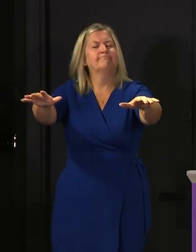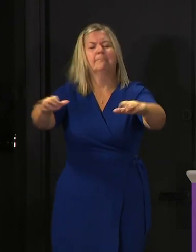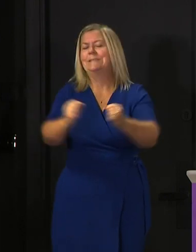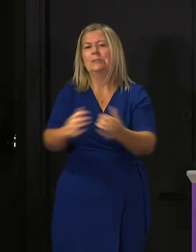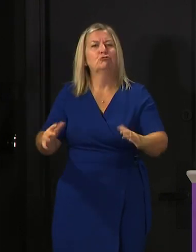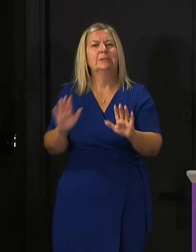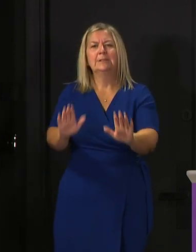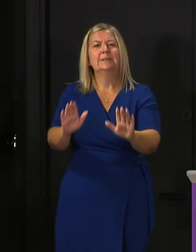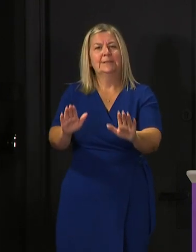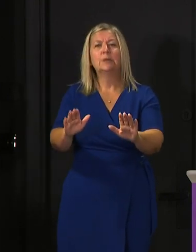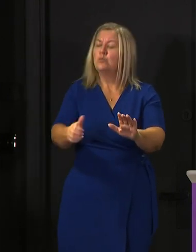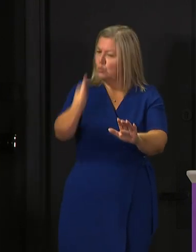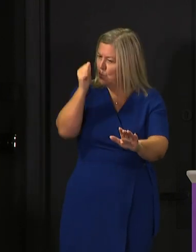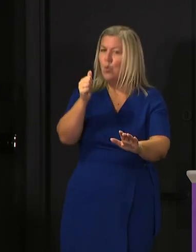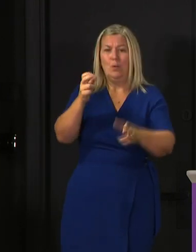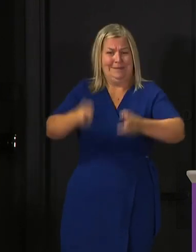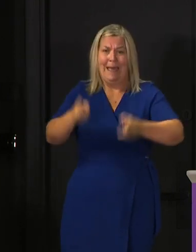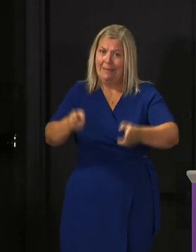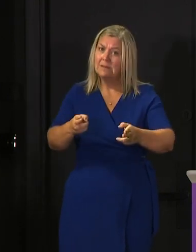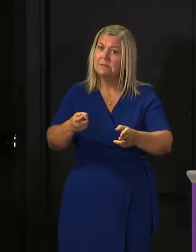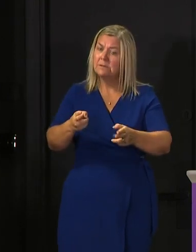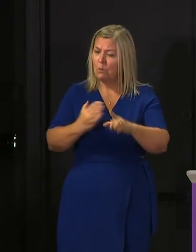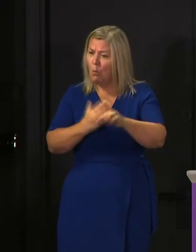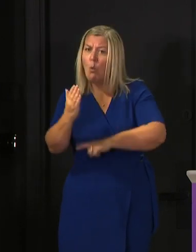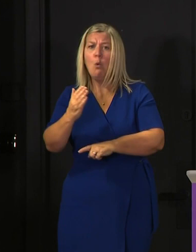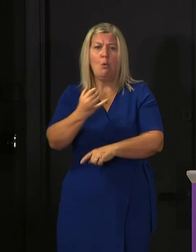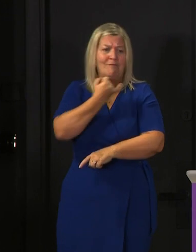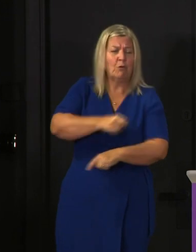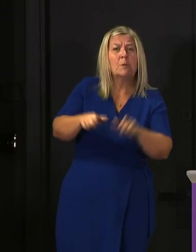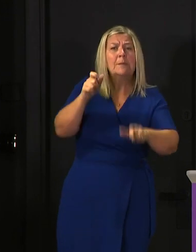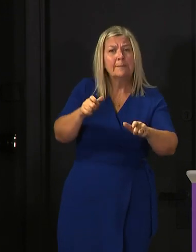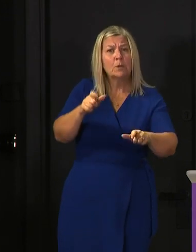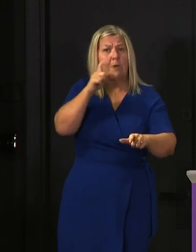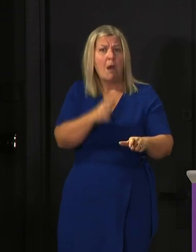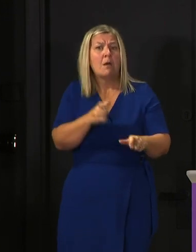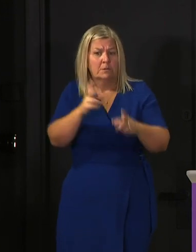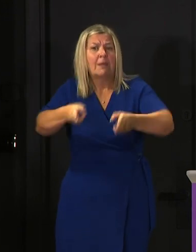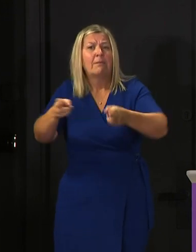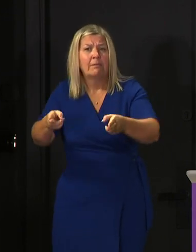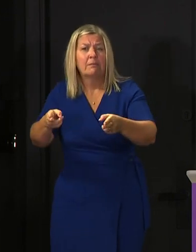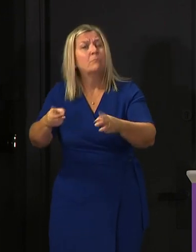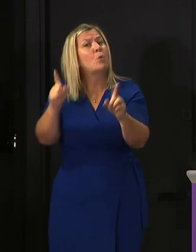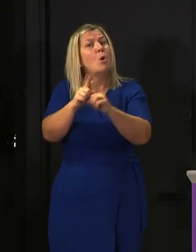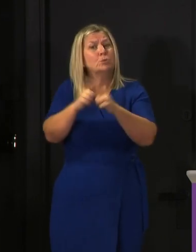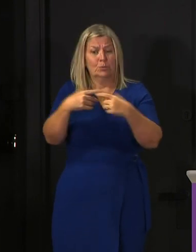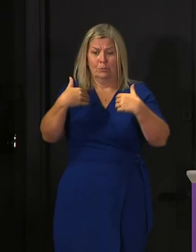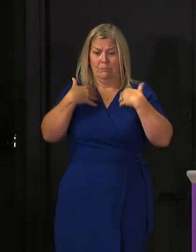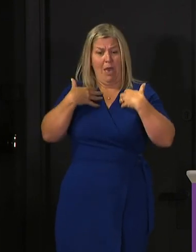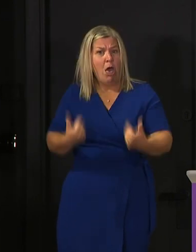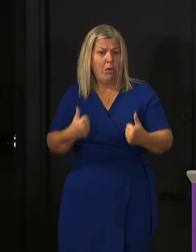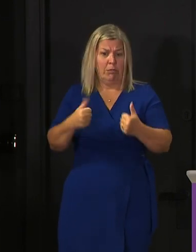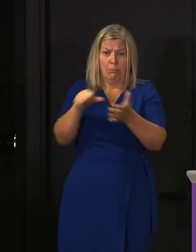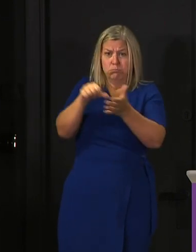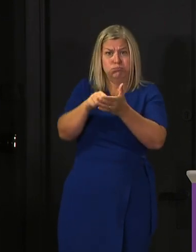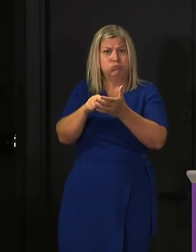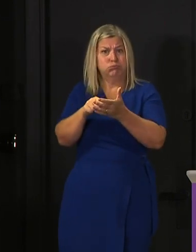this virus can take life, particularly of older vulnerable people, but we also know this virus can have serious health implications for younger,